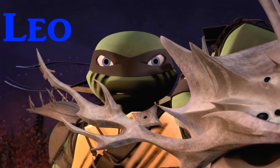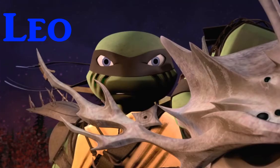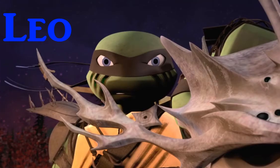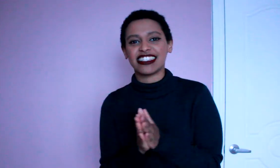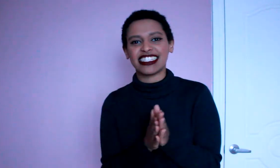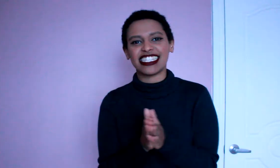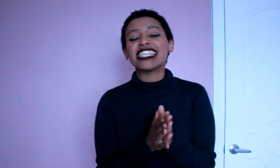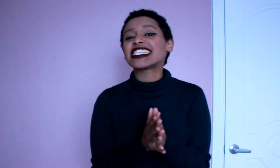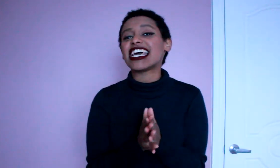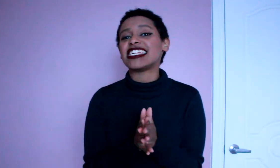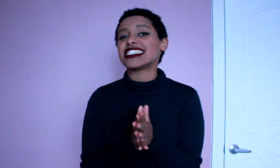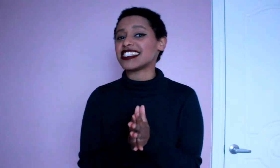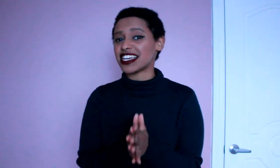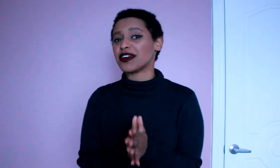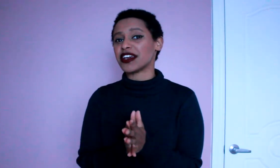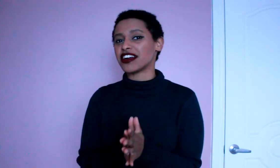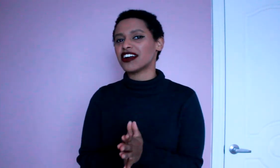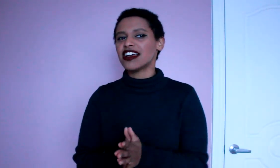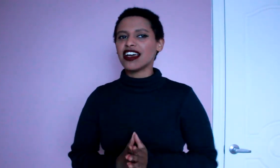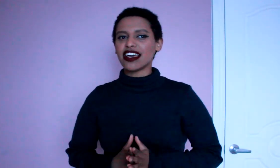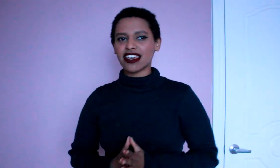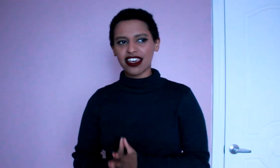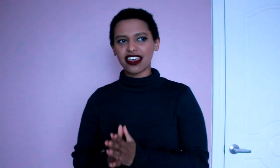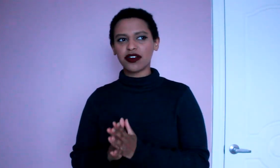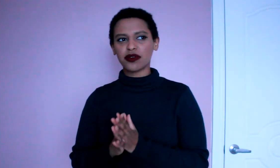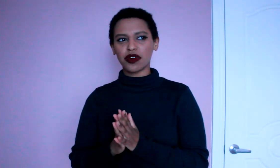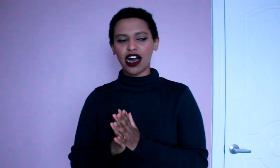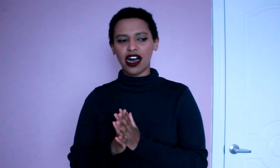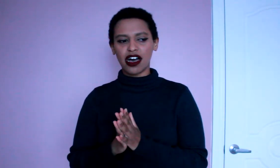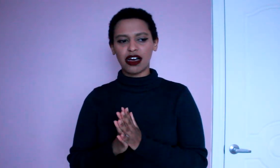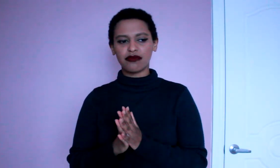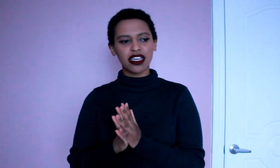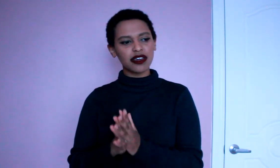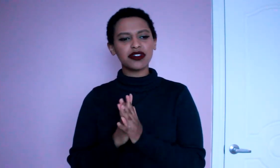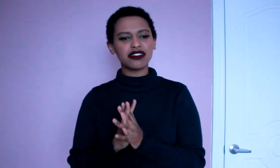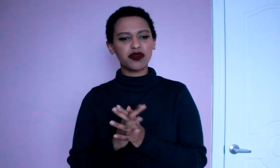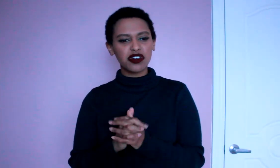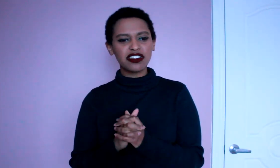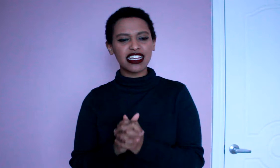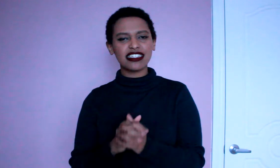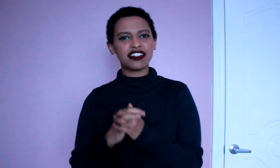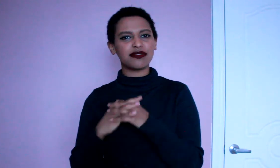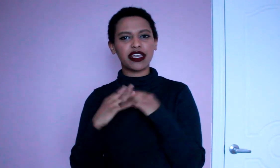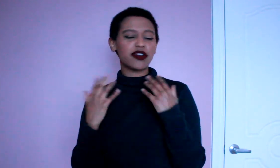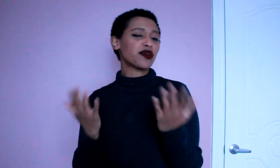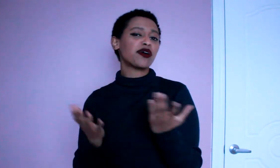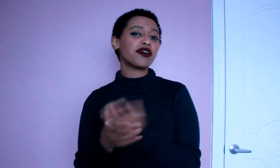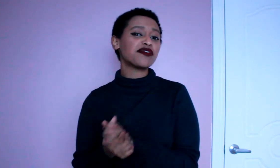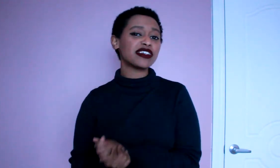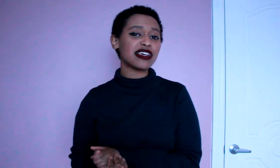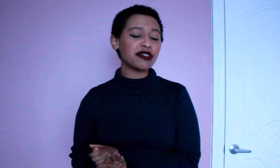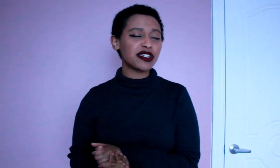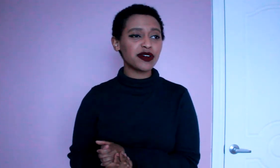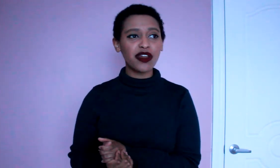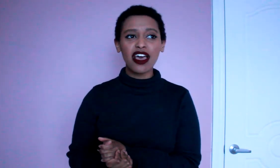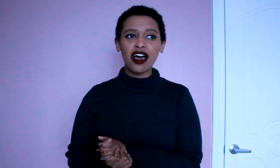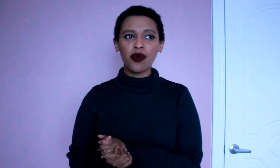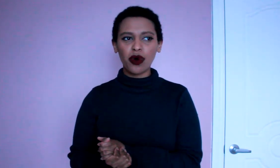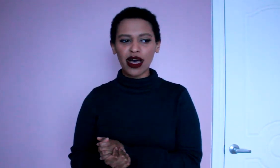let's get into Leo here he um he was more or less the hero of this episode what